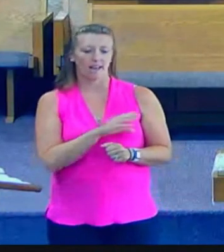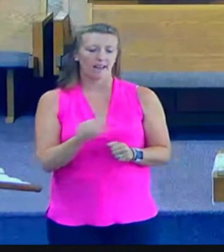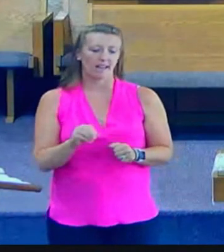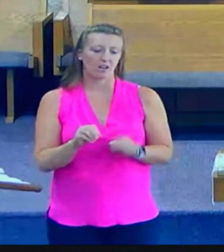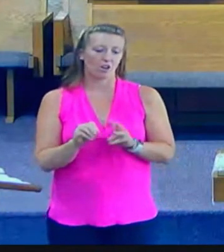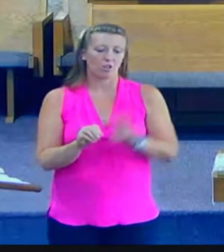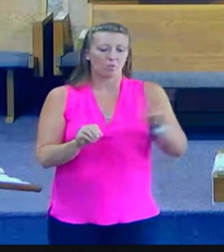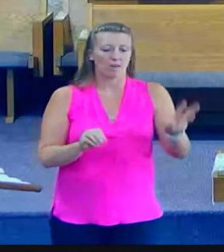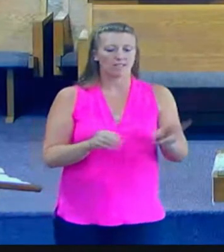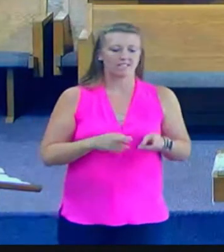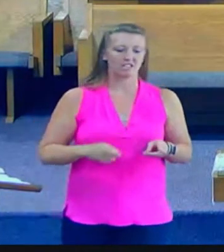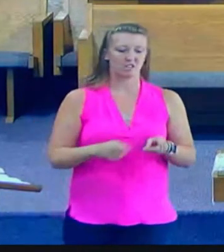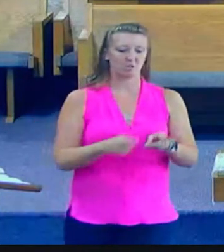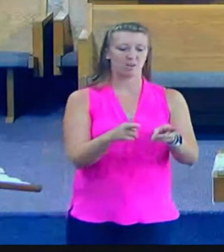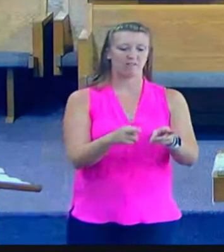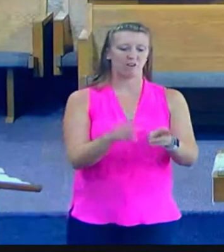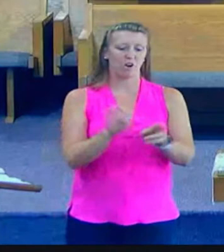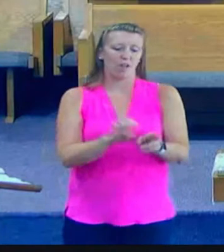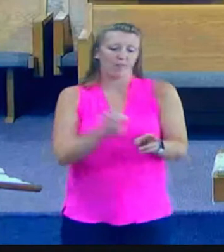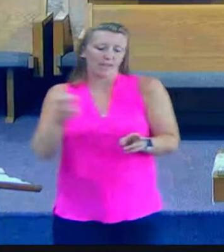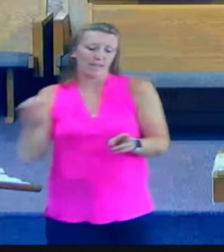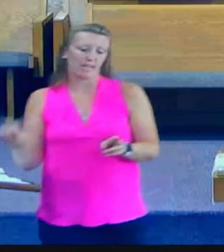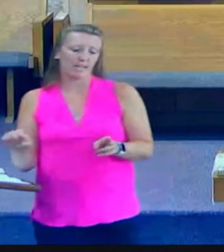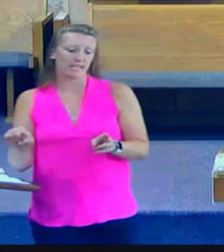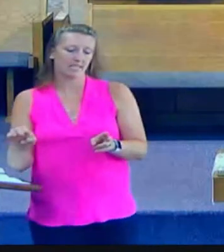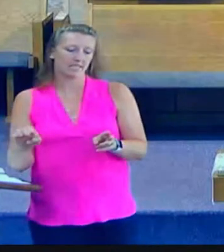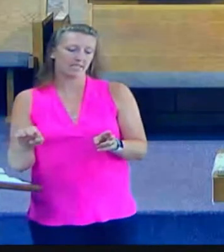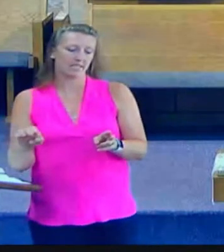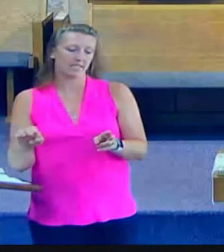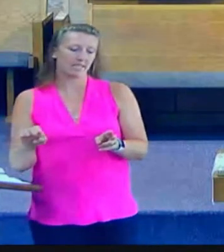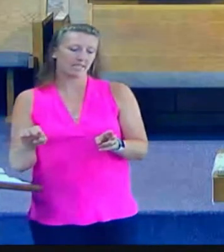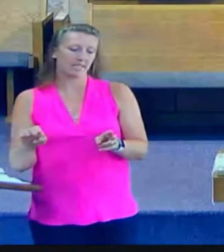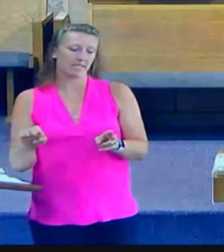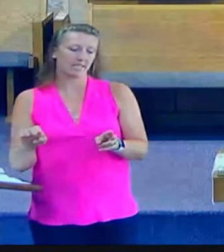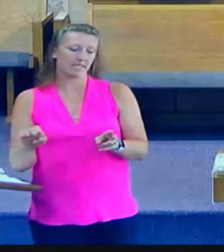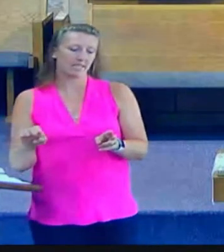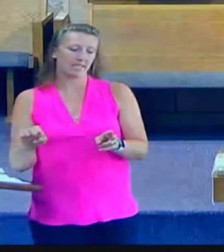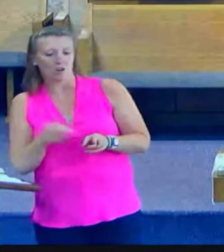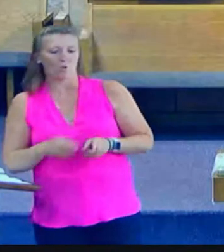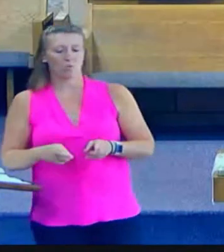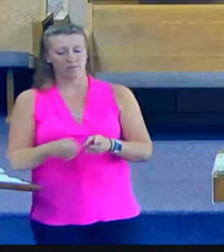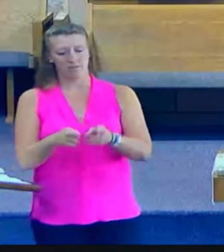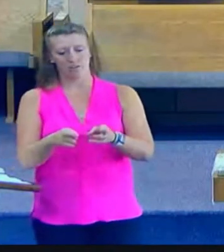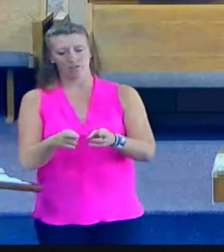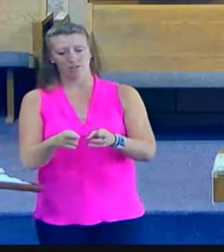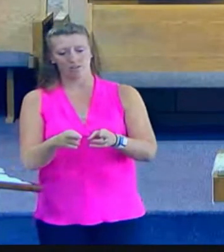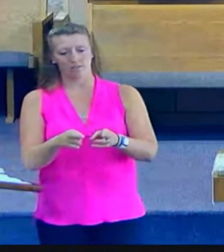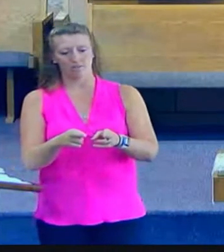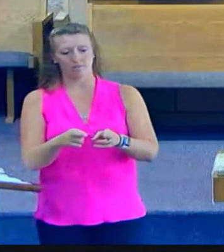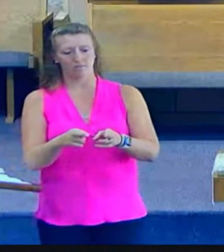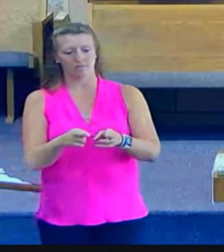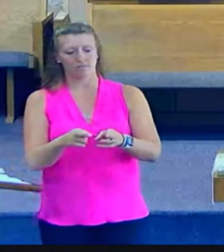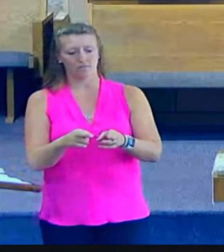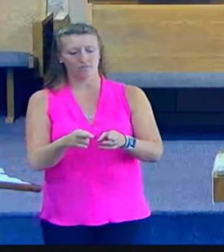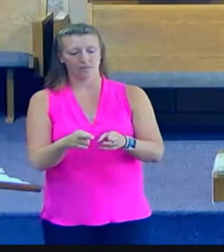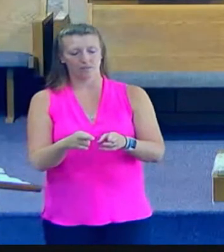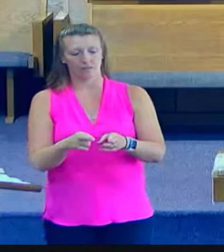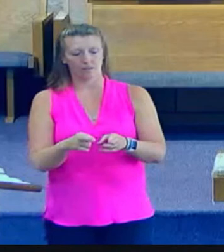Sea. On the east side is the Wapsipinnikin or the Jordan River. All right?